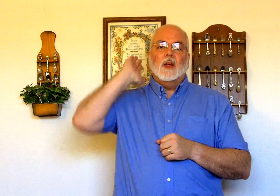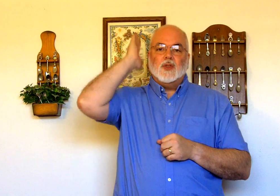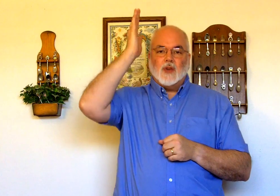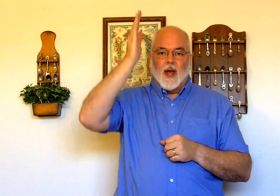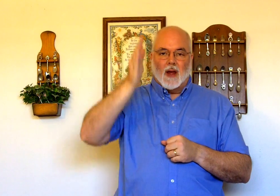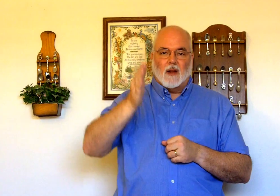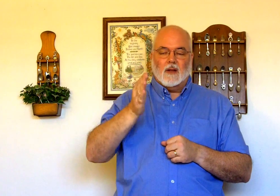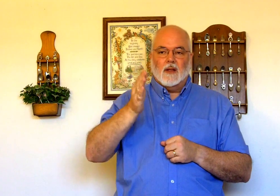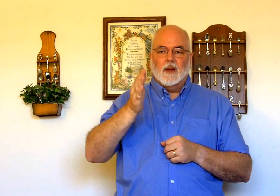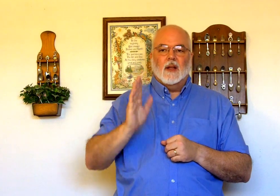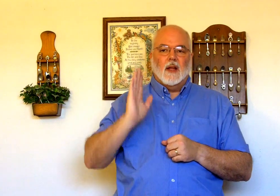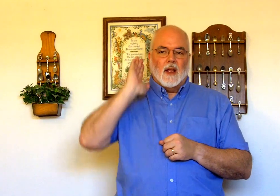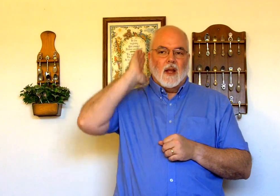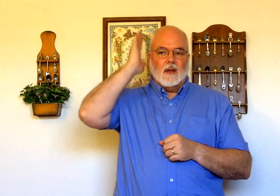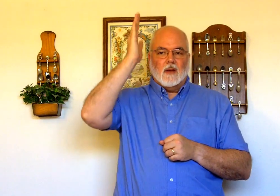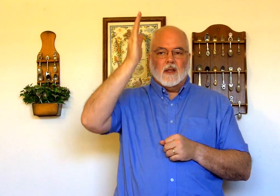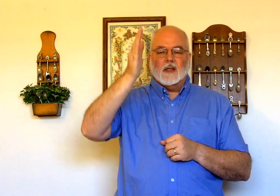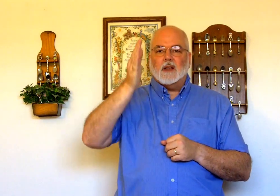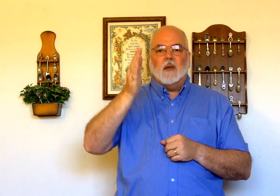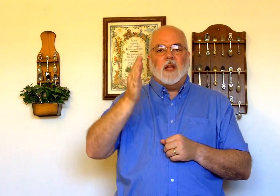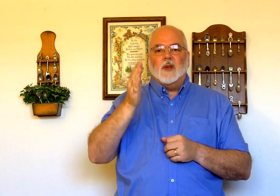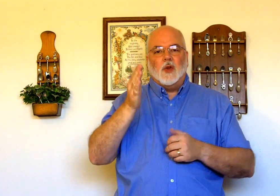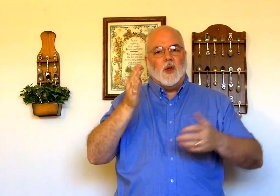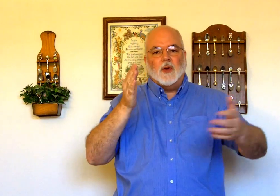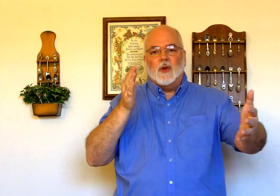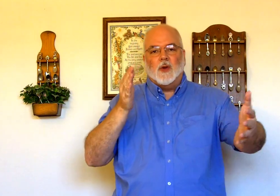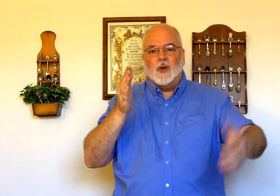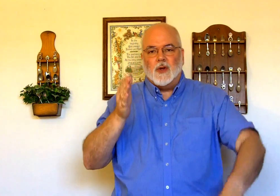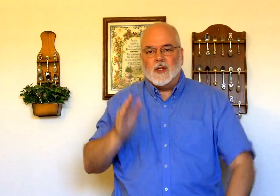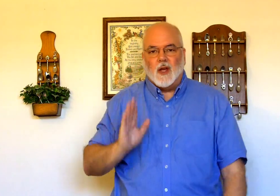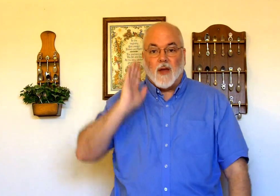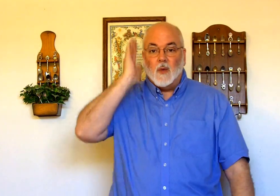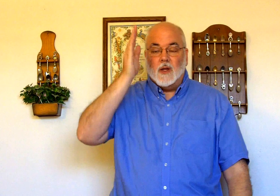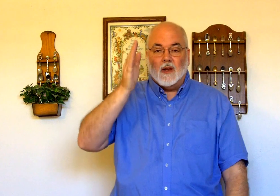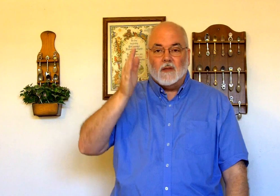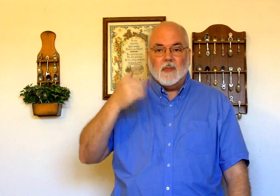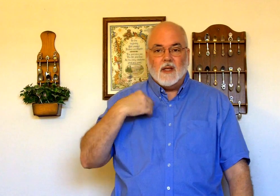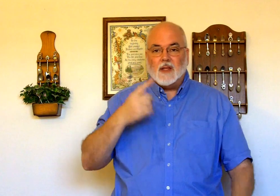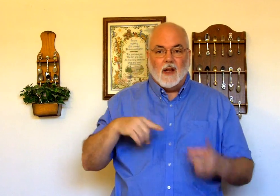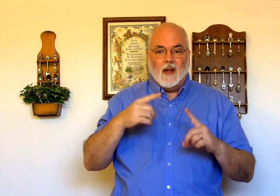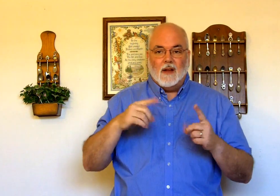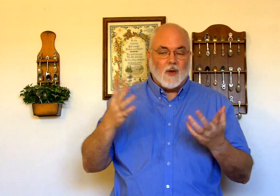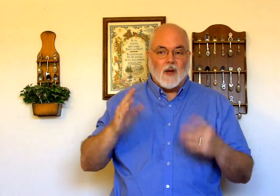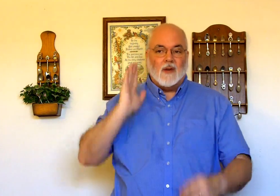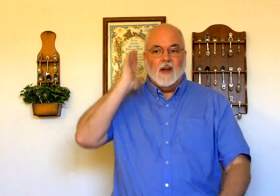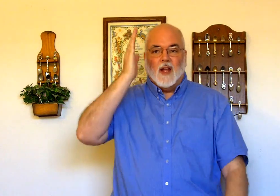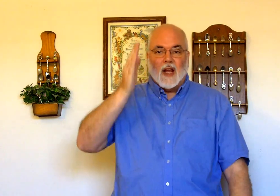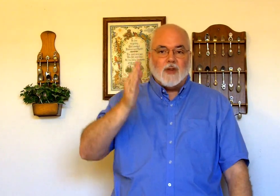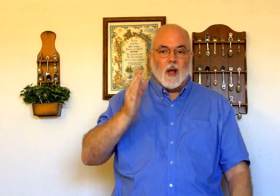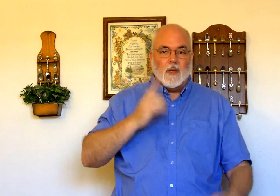shall and this is the same sign you're using when you're introducing yourself I will be signing or whatever I shall be